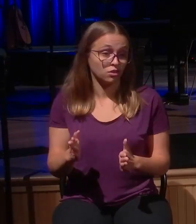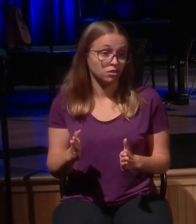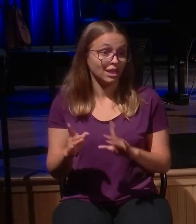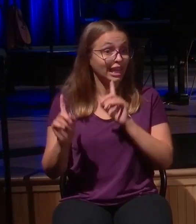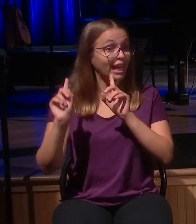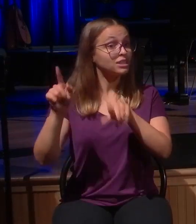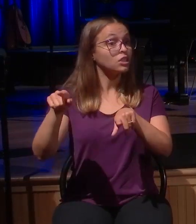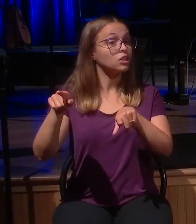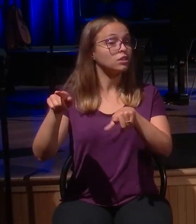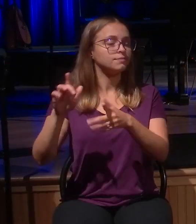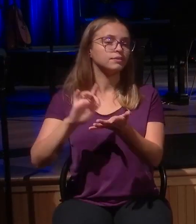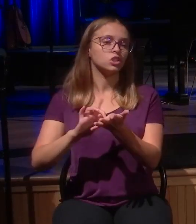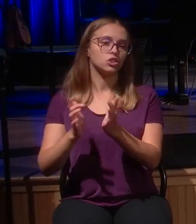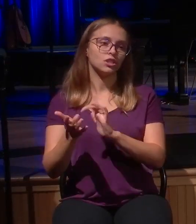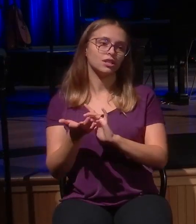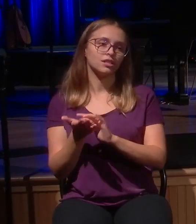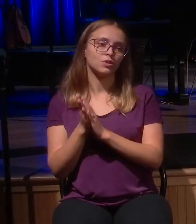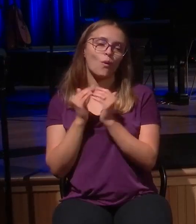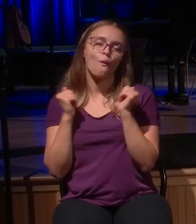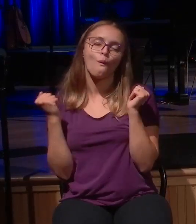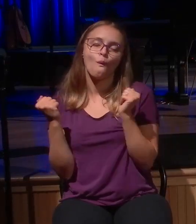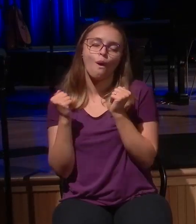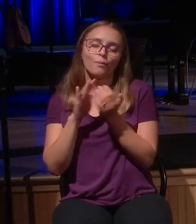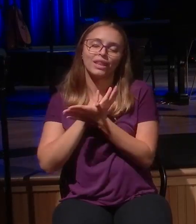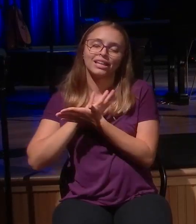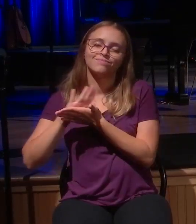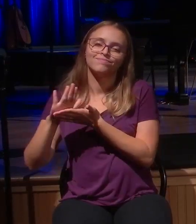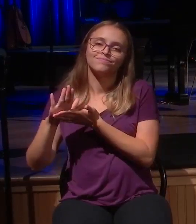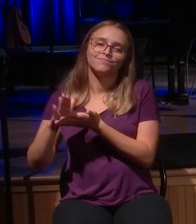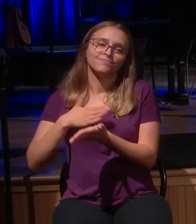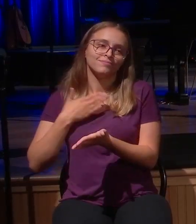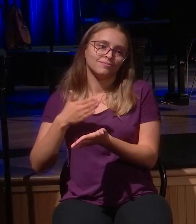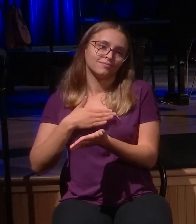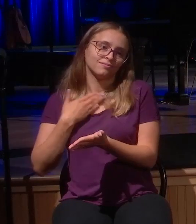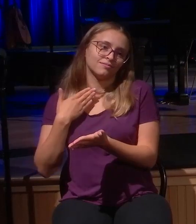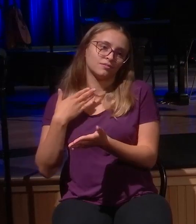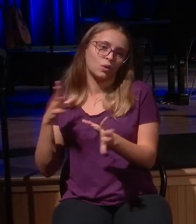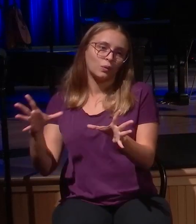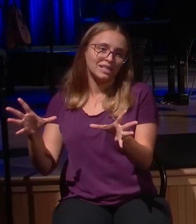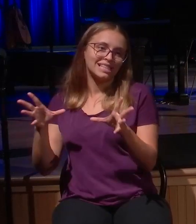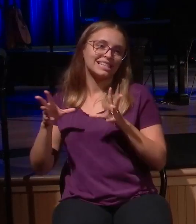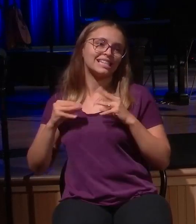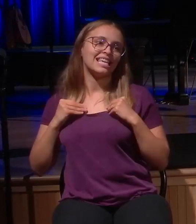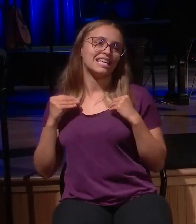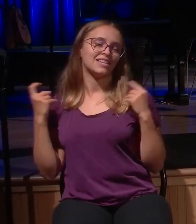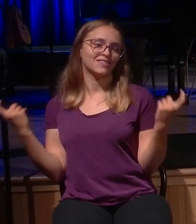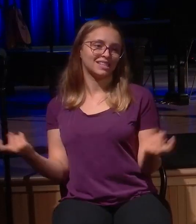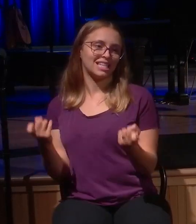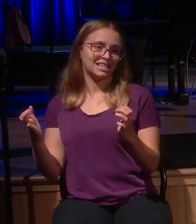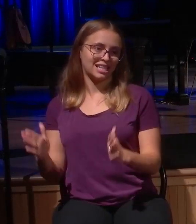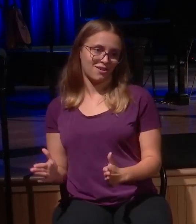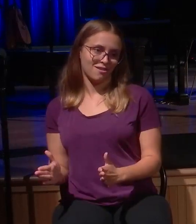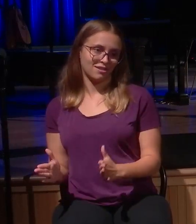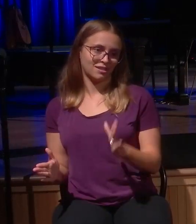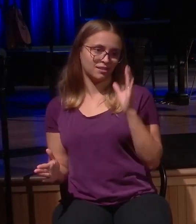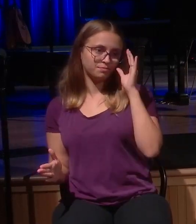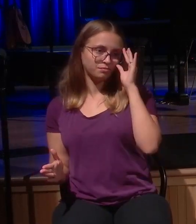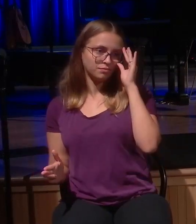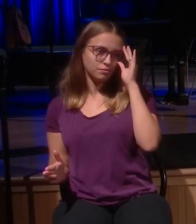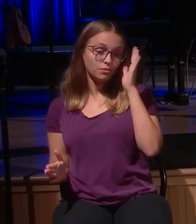Jesus is now going to tell three stories to give us a, to pull the curtain back, to give us a glimpse into the very heart of God. What